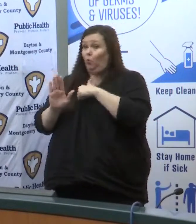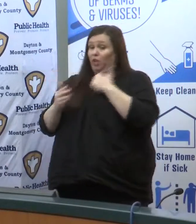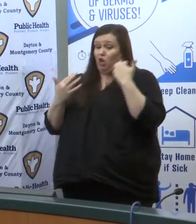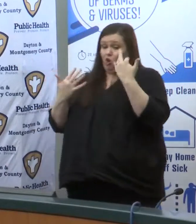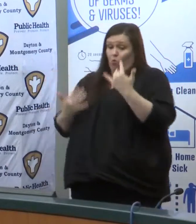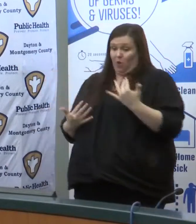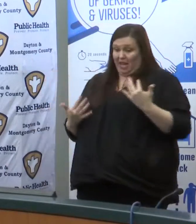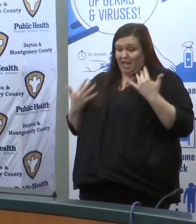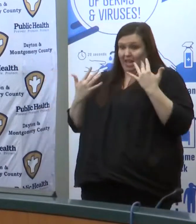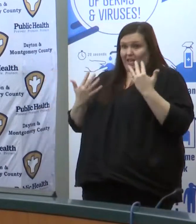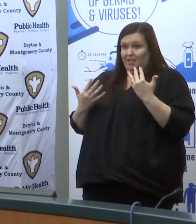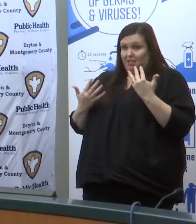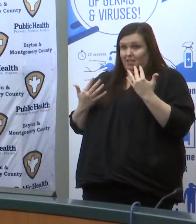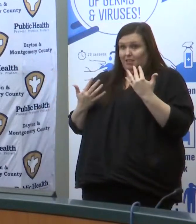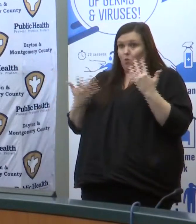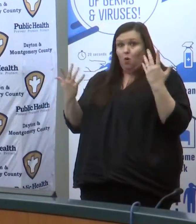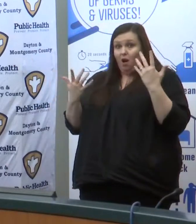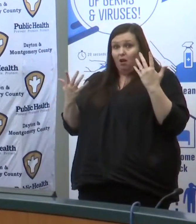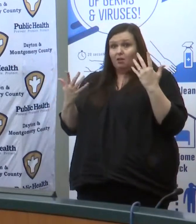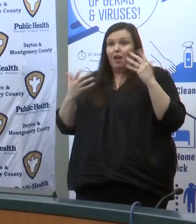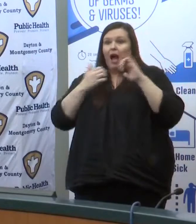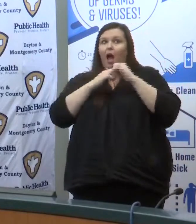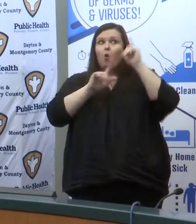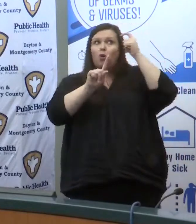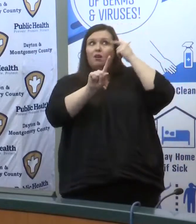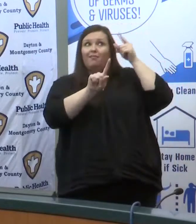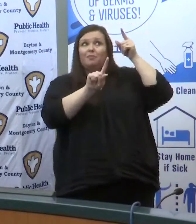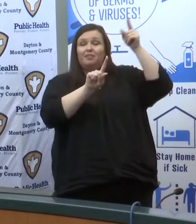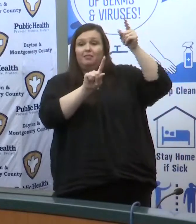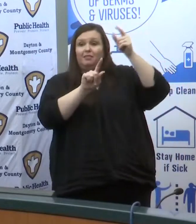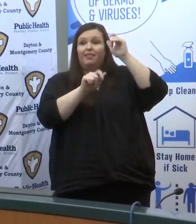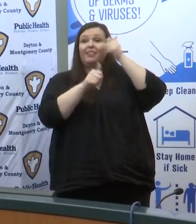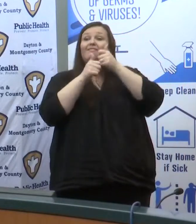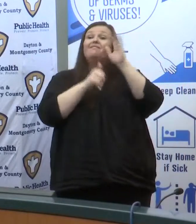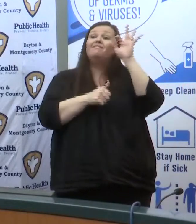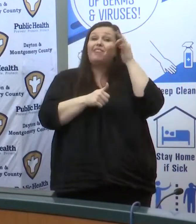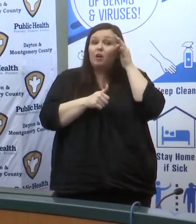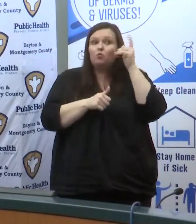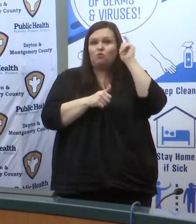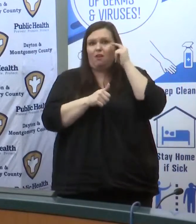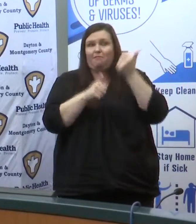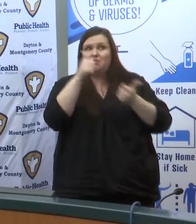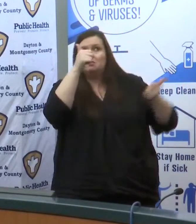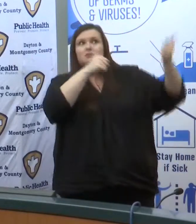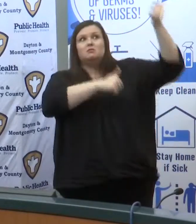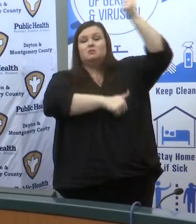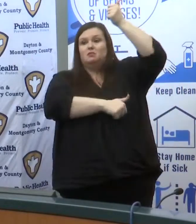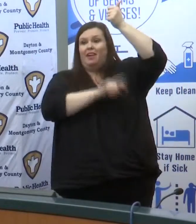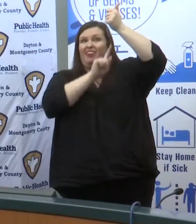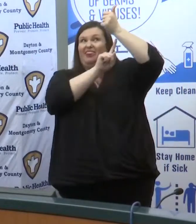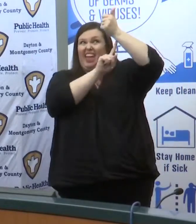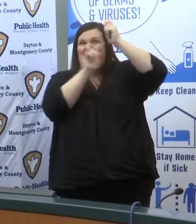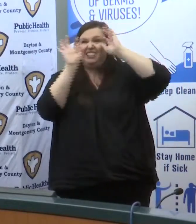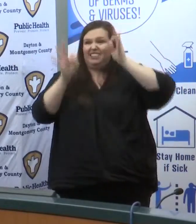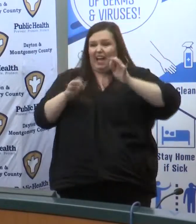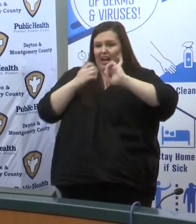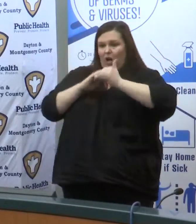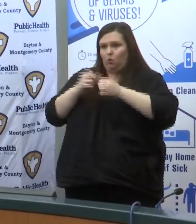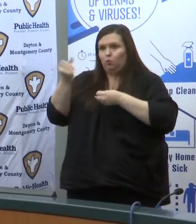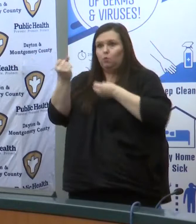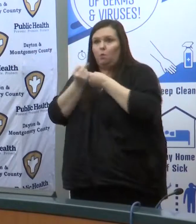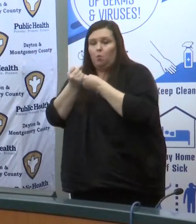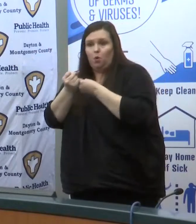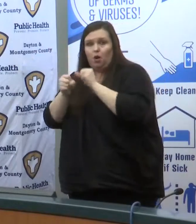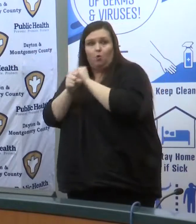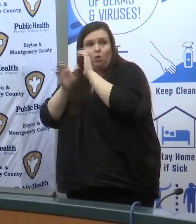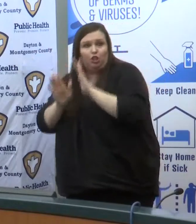how the feds roll everything down to figure out what we can best do to support the employers and employees in the state